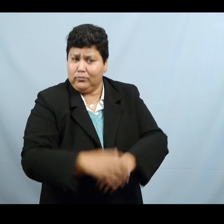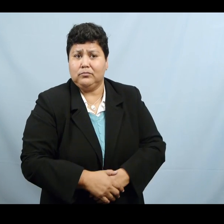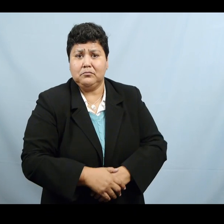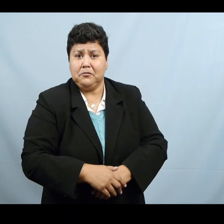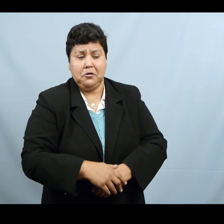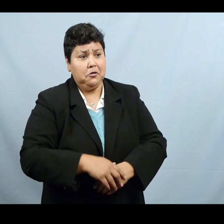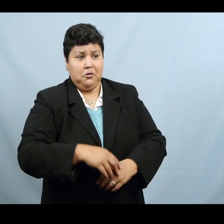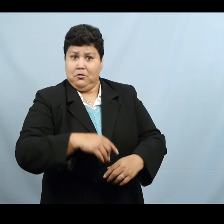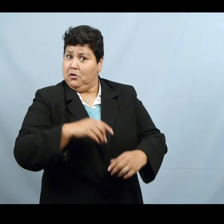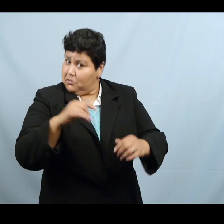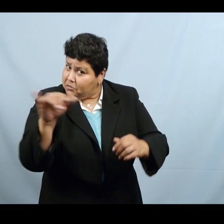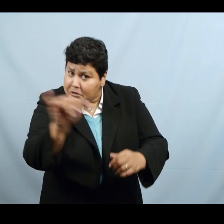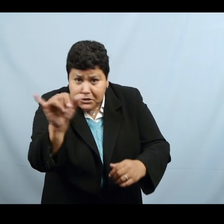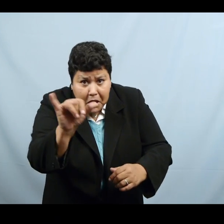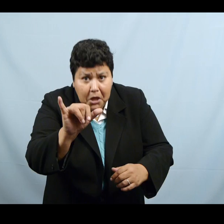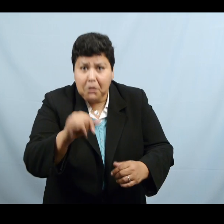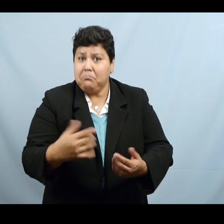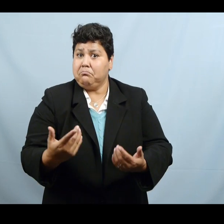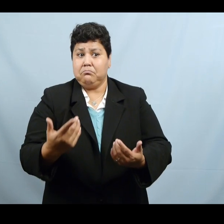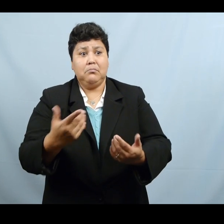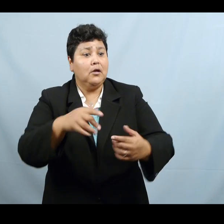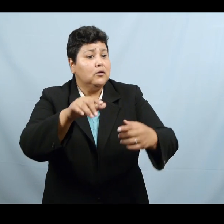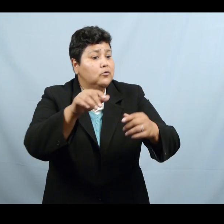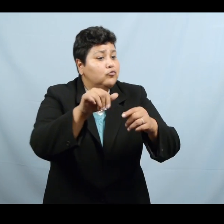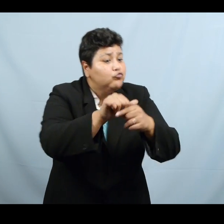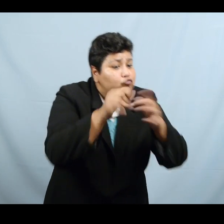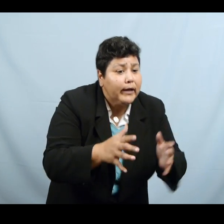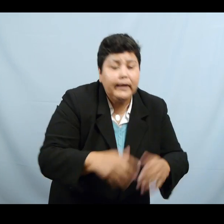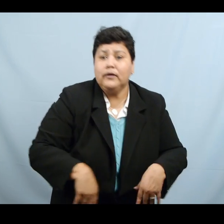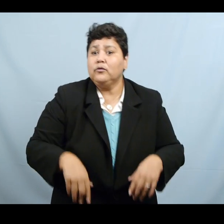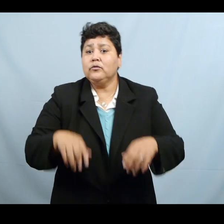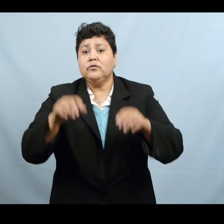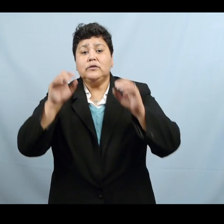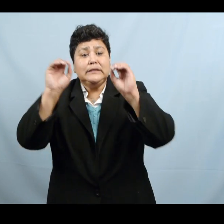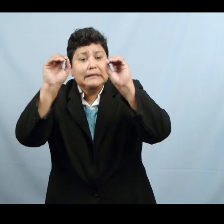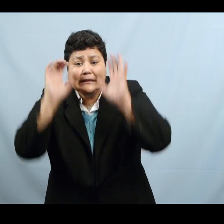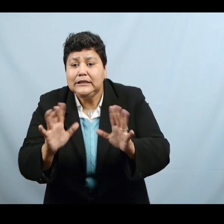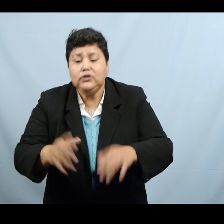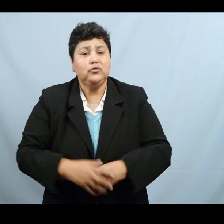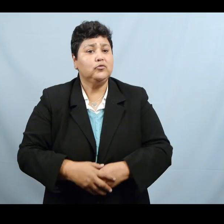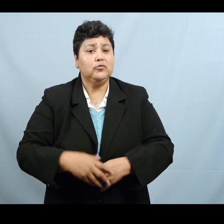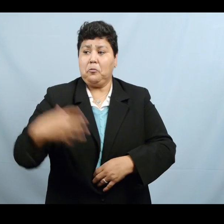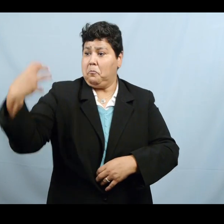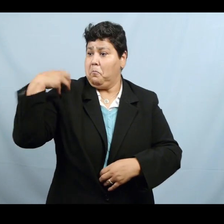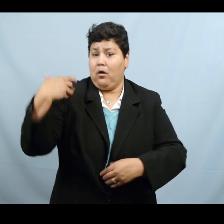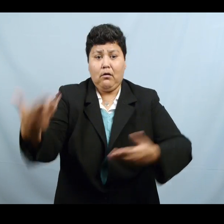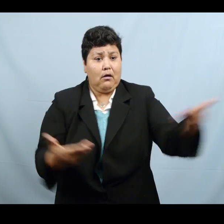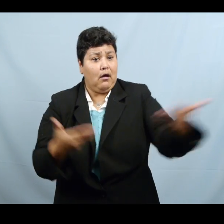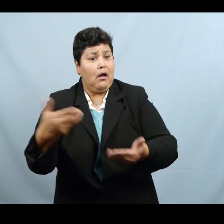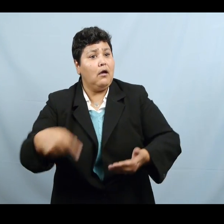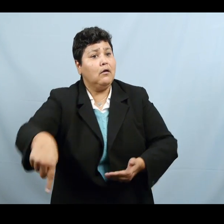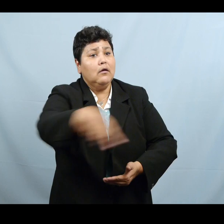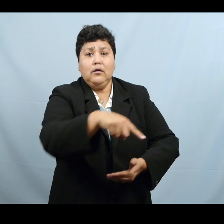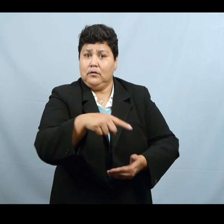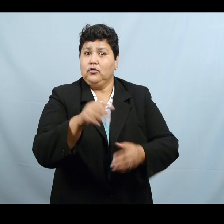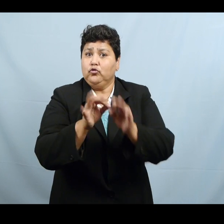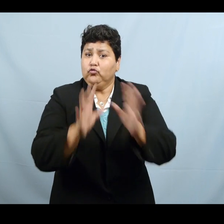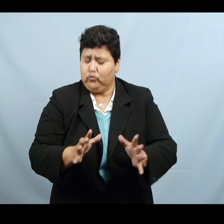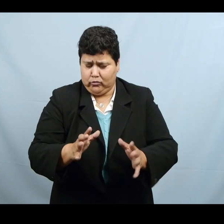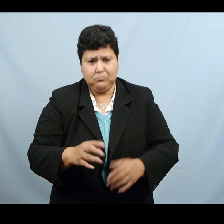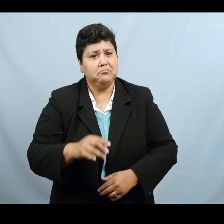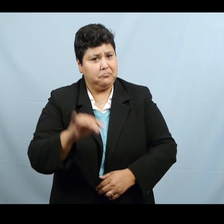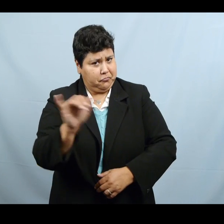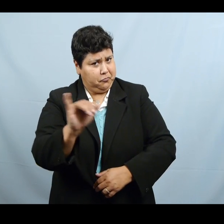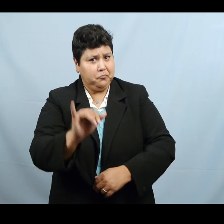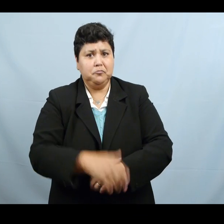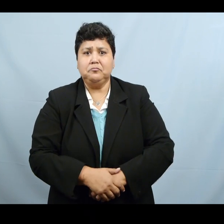video program is a valuable resource for teachers, trainers, hiring entities, and interpreters working alongside trilingual interpreters.